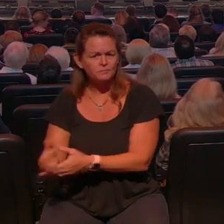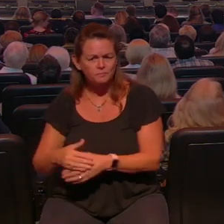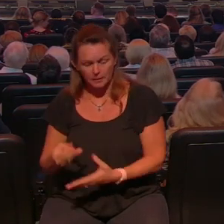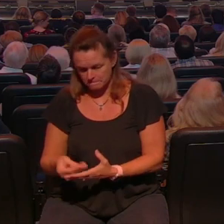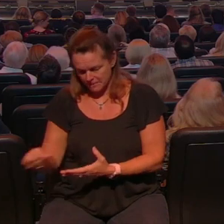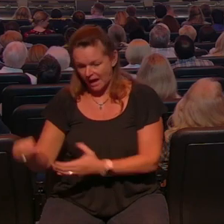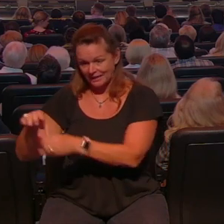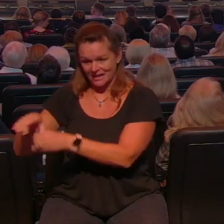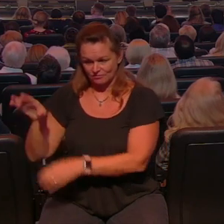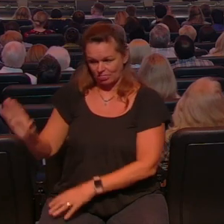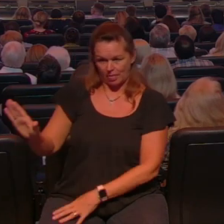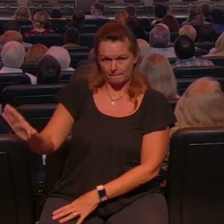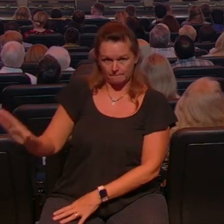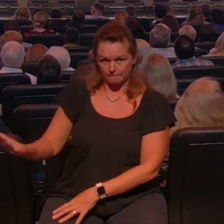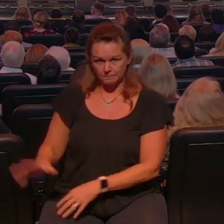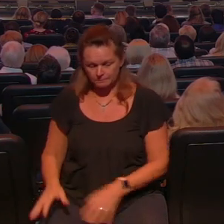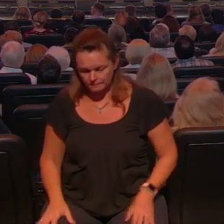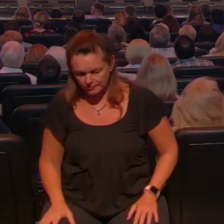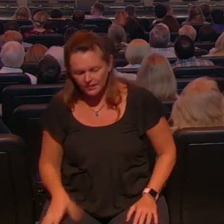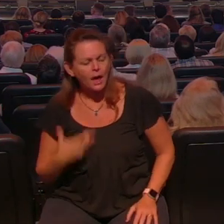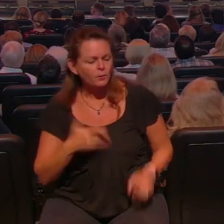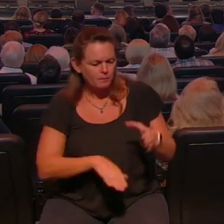for them and I said I want to buy you a tank of gas